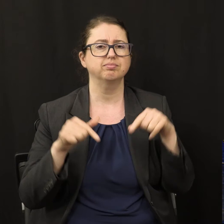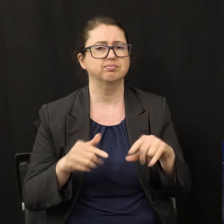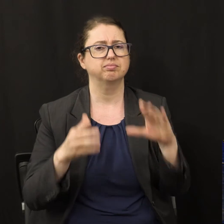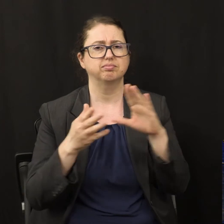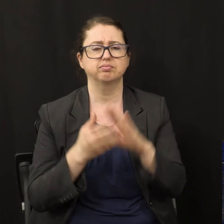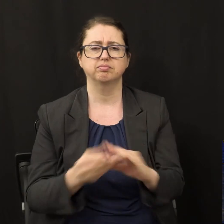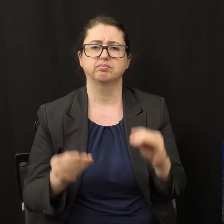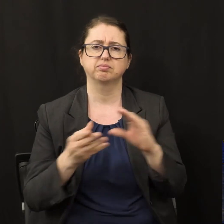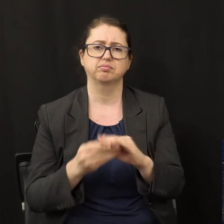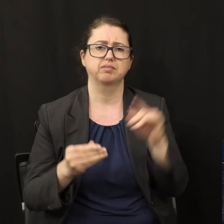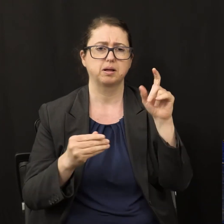in order.